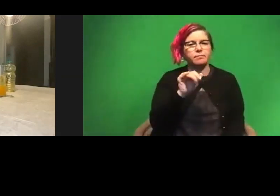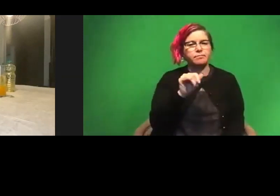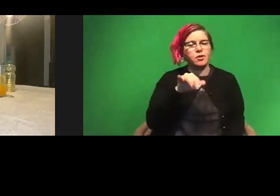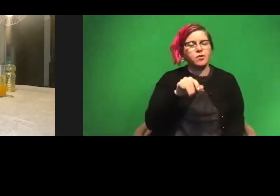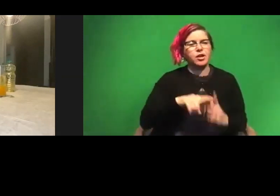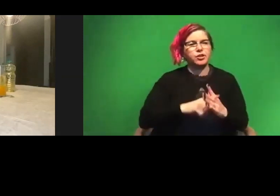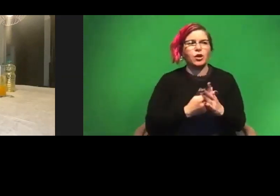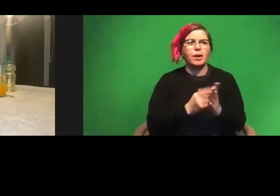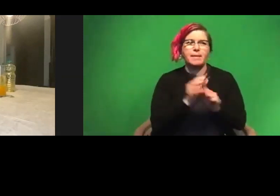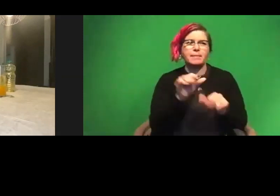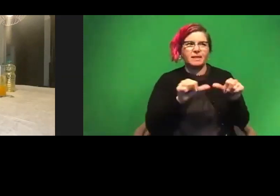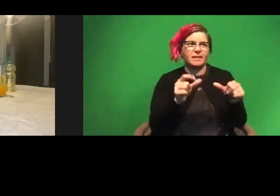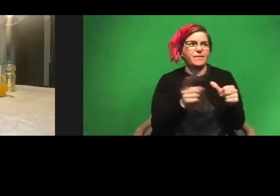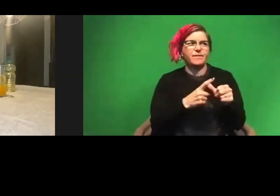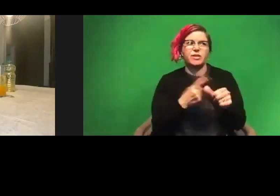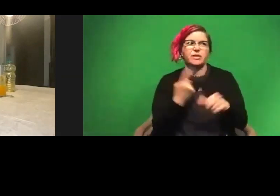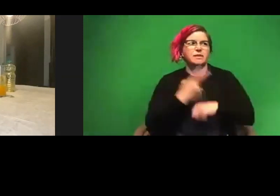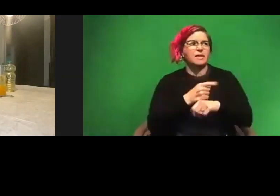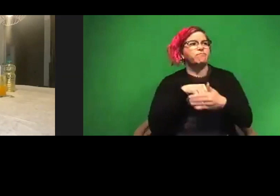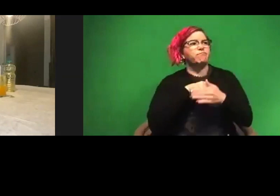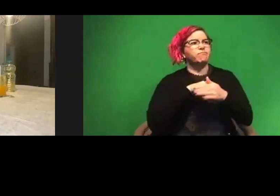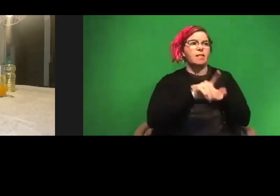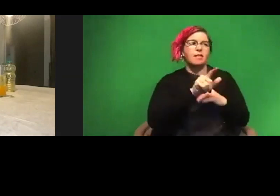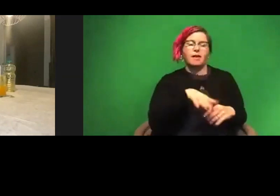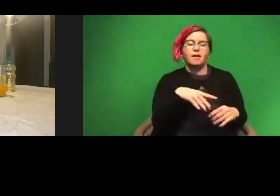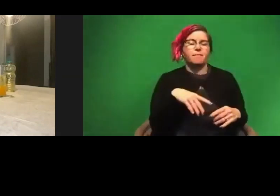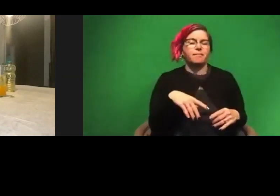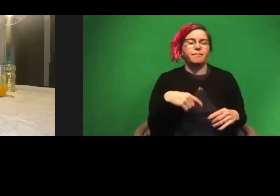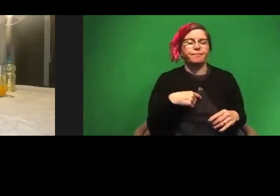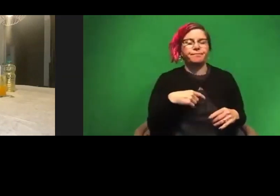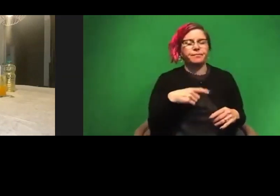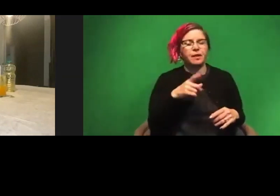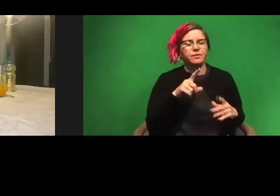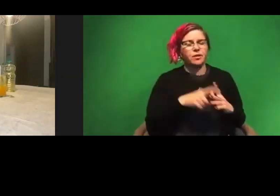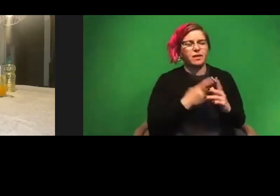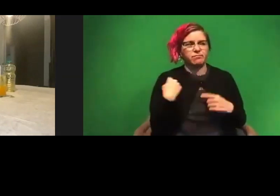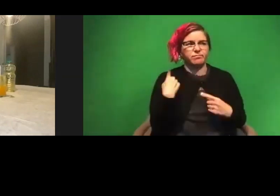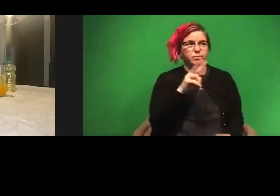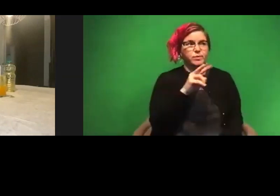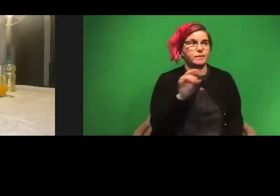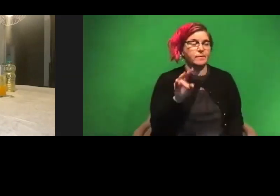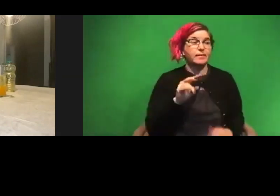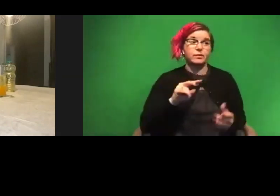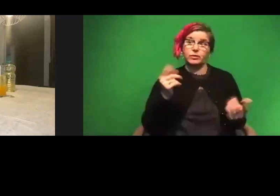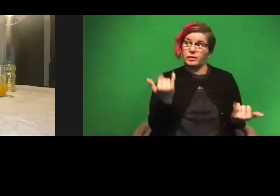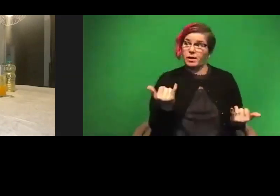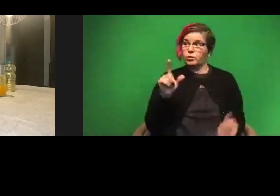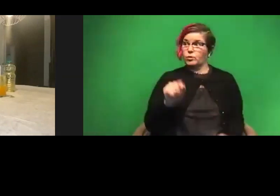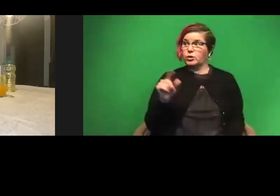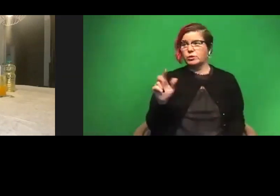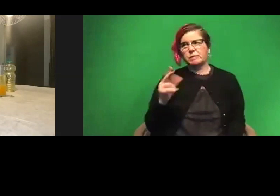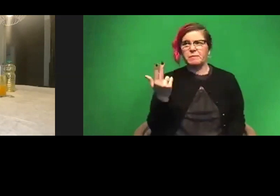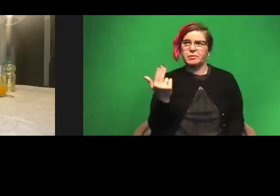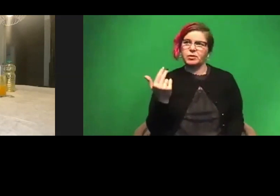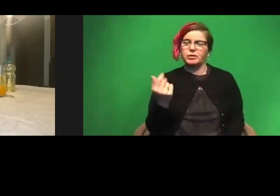probably the first day I walked into that lab. So I started my scientific journey since 2007. It's now 2020. So I'll say about 13 years,